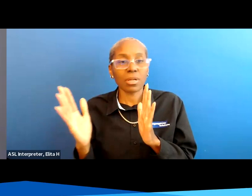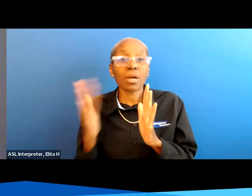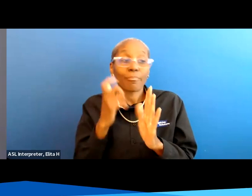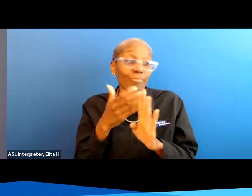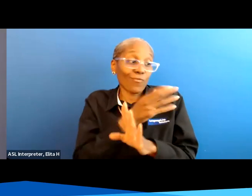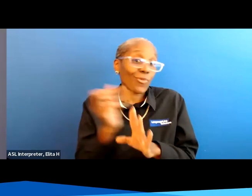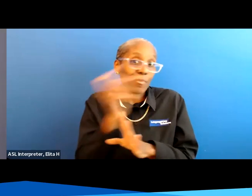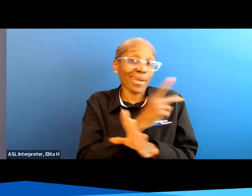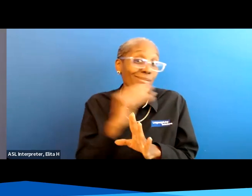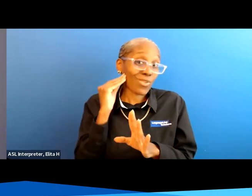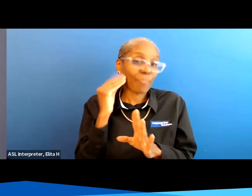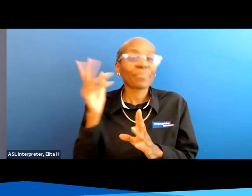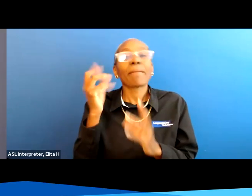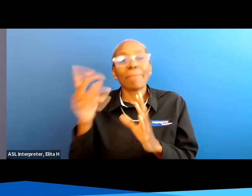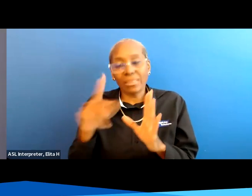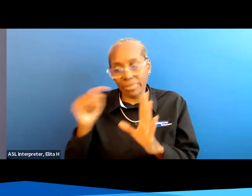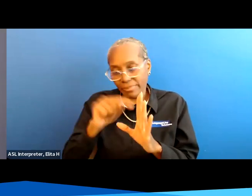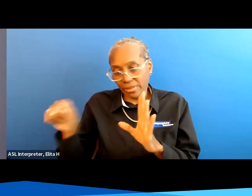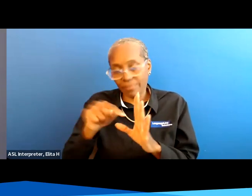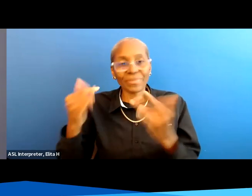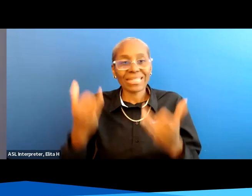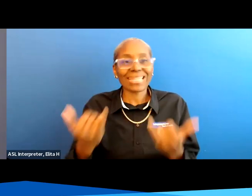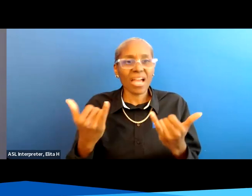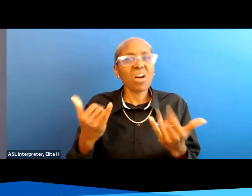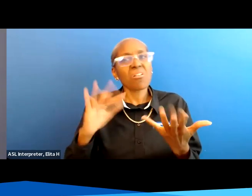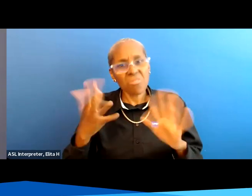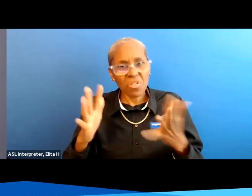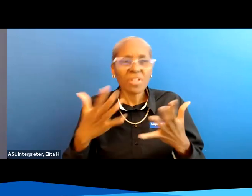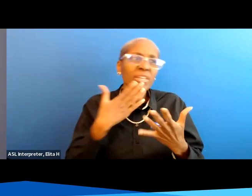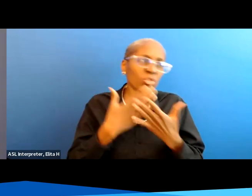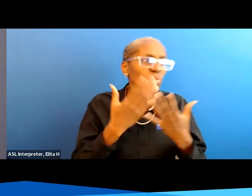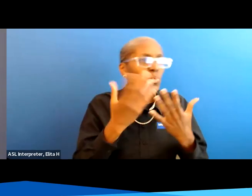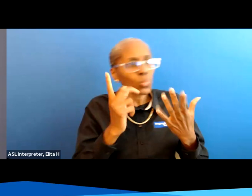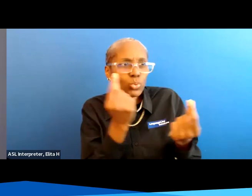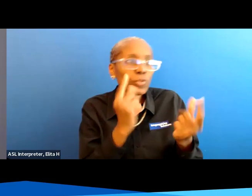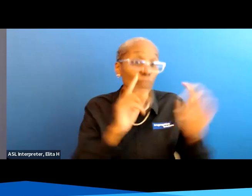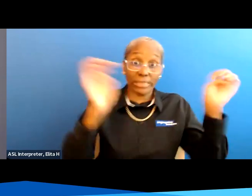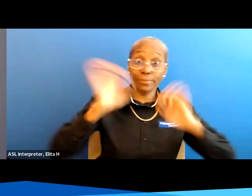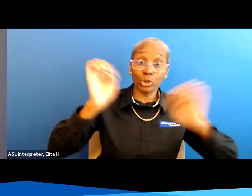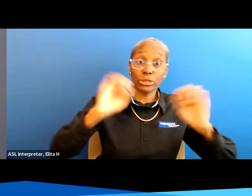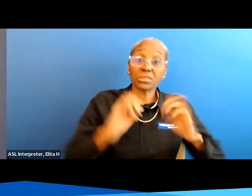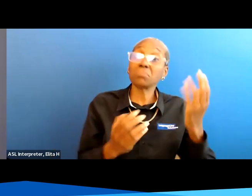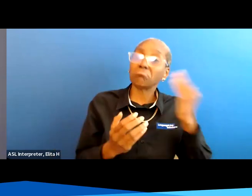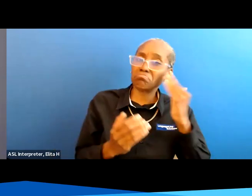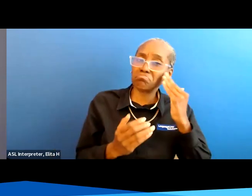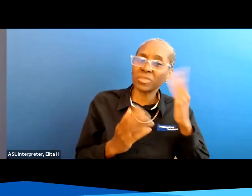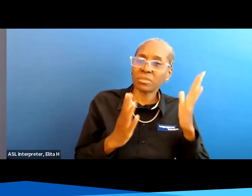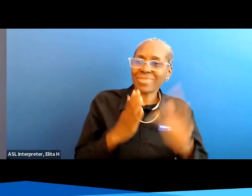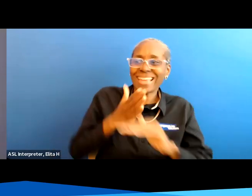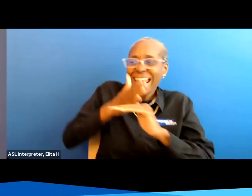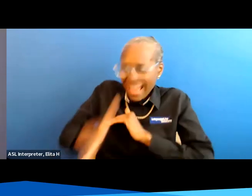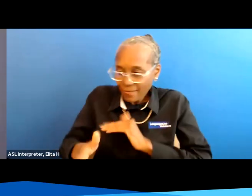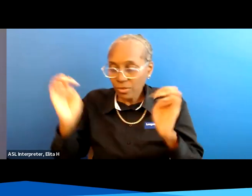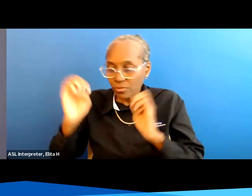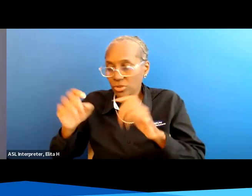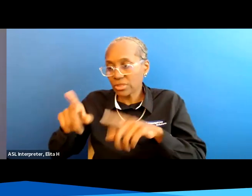that's that's where i see people now they're pretty good at knowing what i should do for an emergency but what should i do in